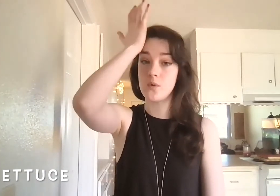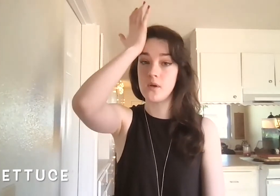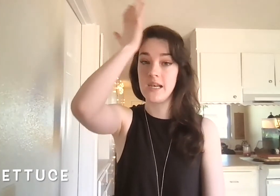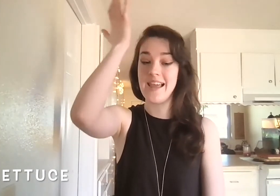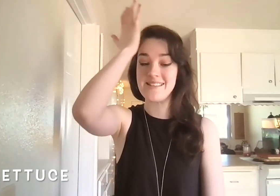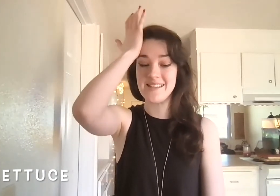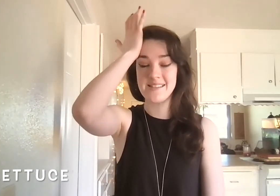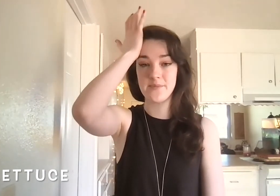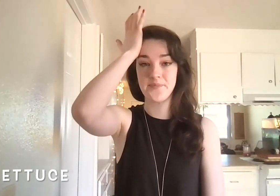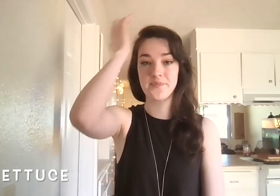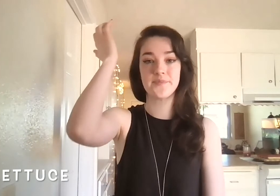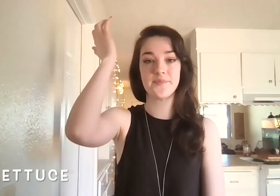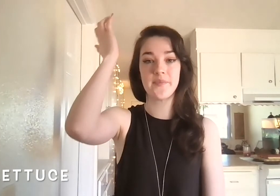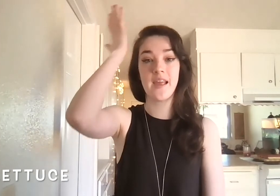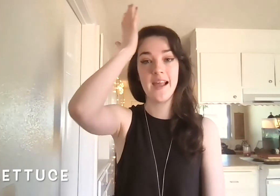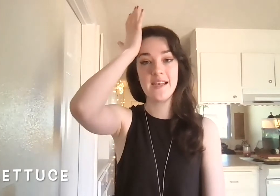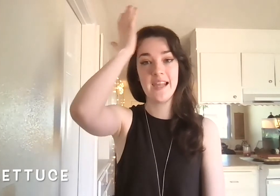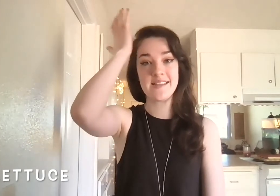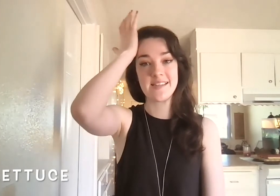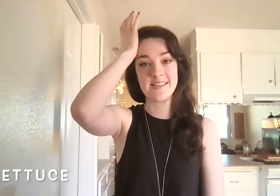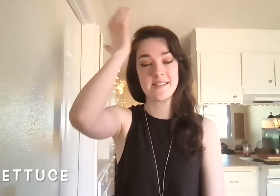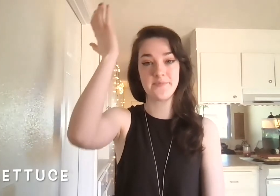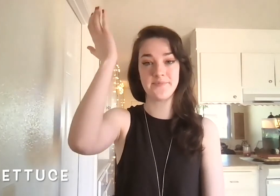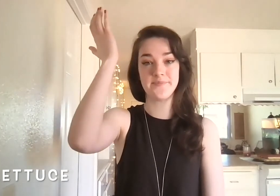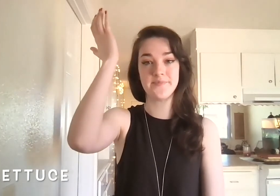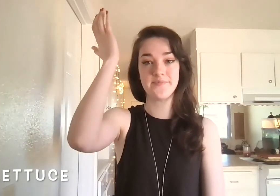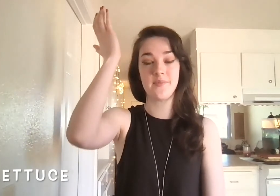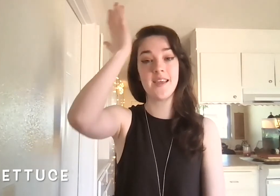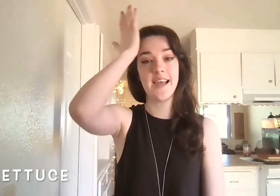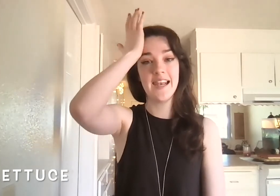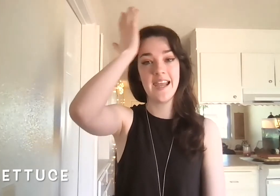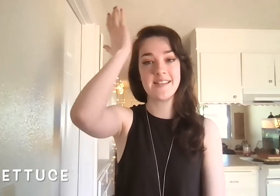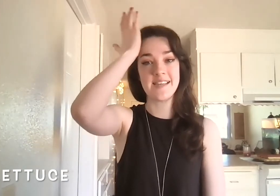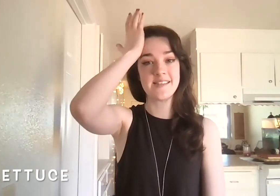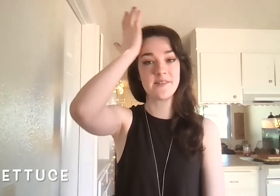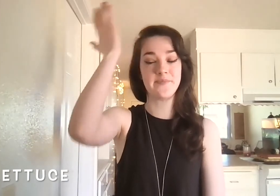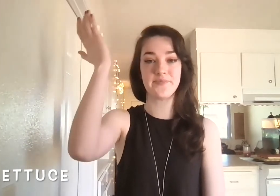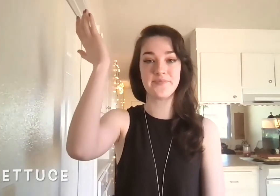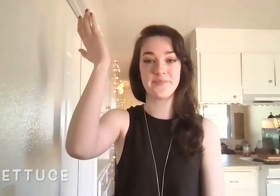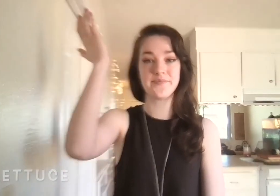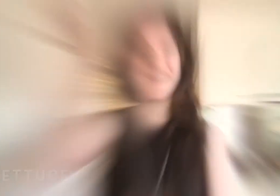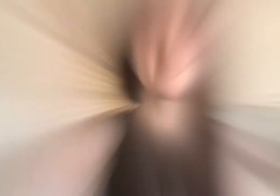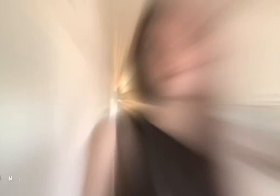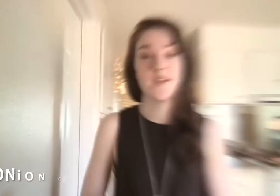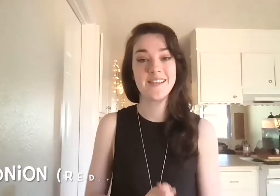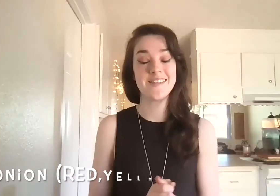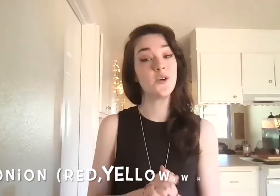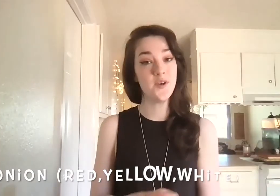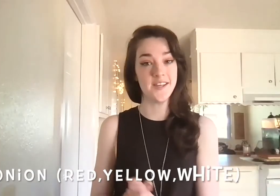lettuce, lettuce, lettuce. Nice. So next is onion,